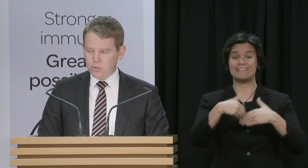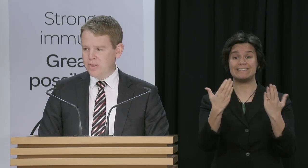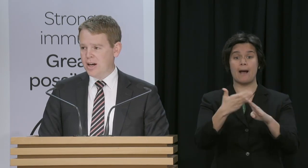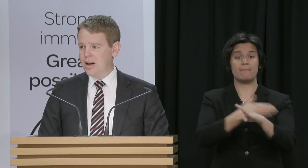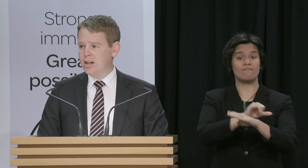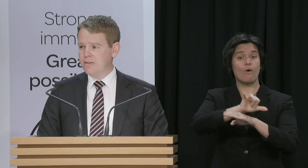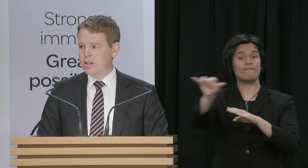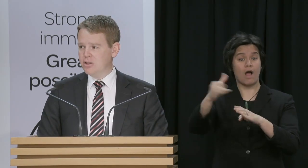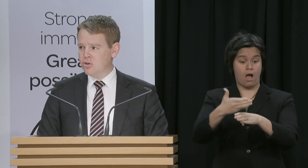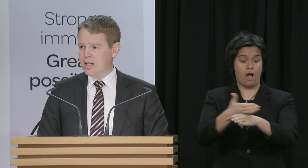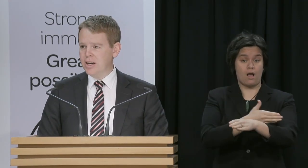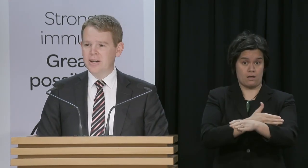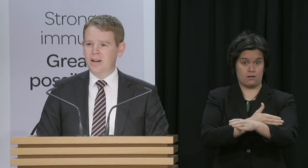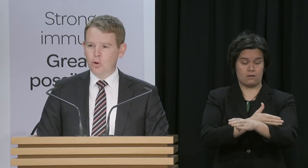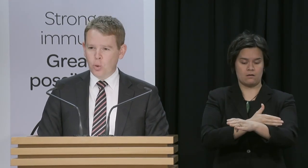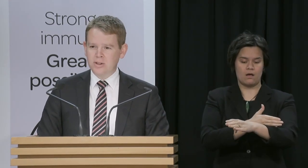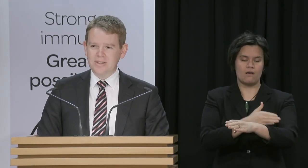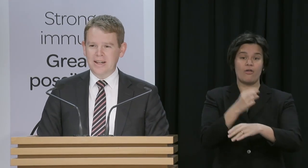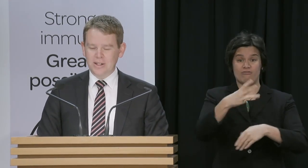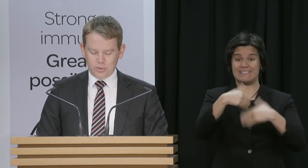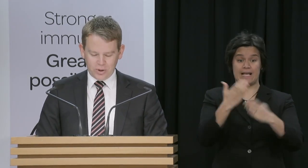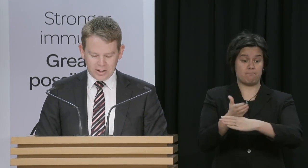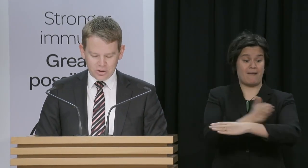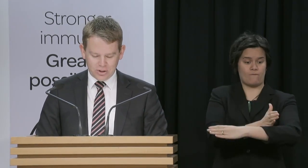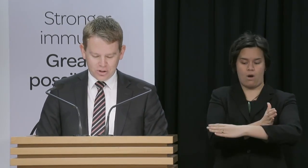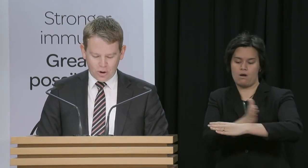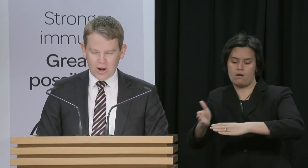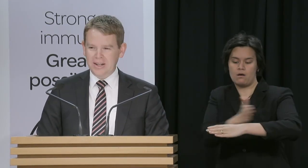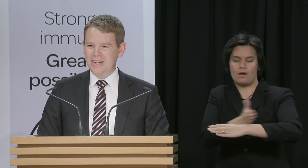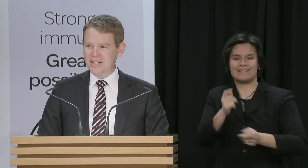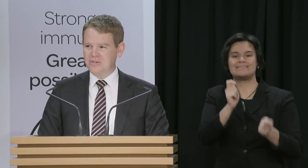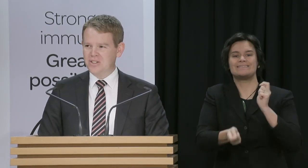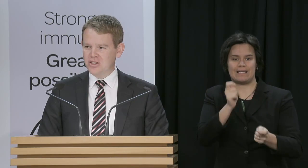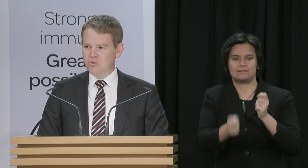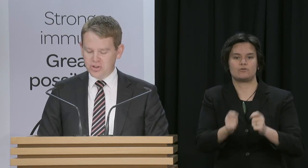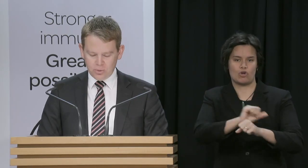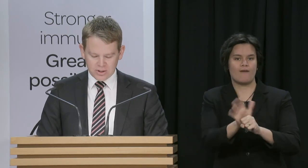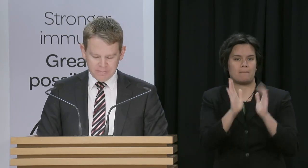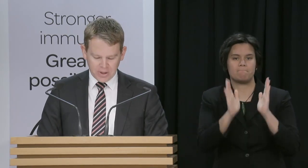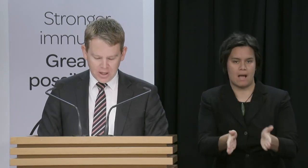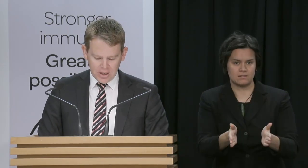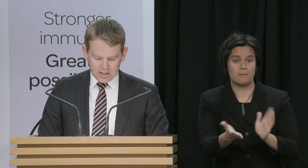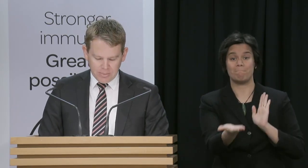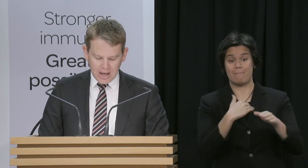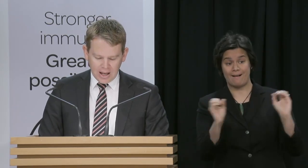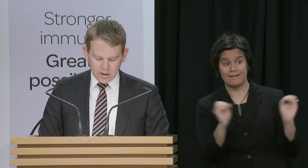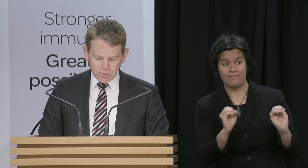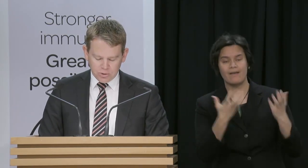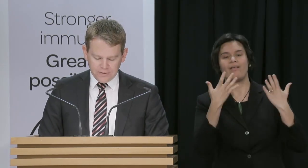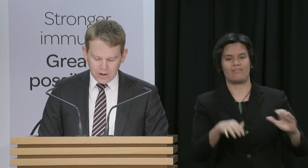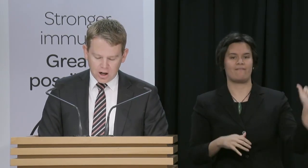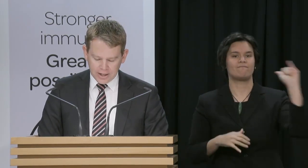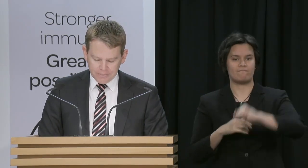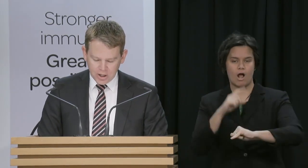hours of when they are leaving Australia, and of course that test will need to show a negative test result. To be